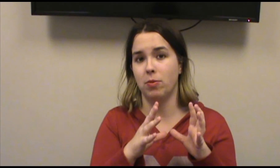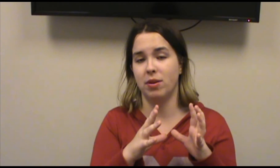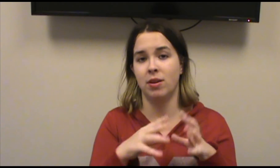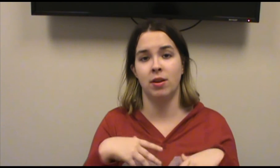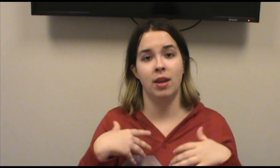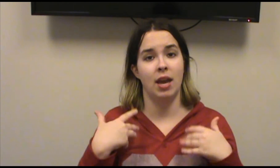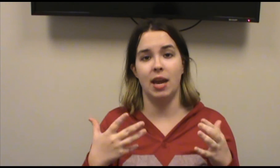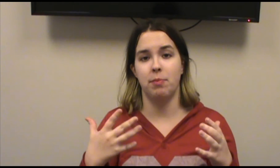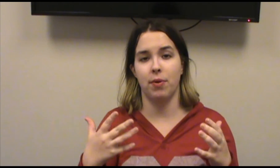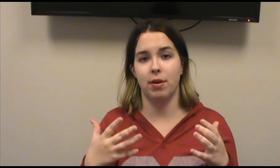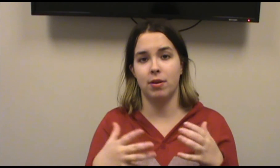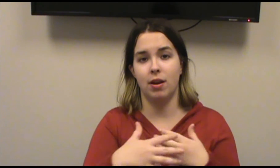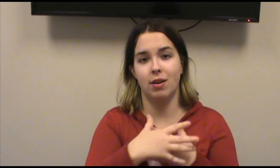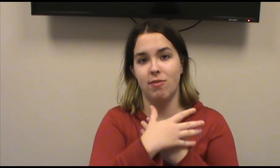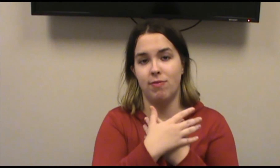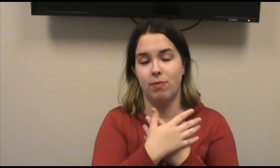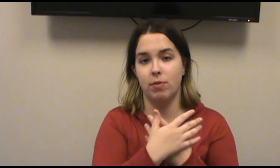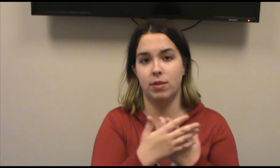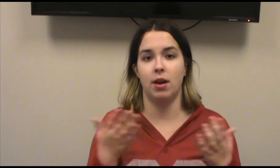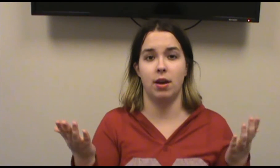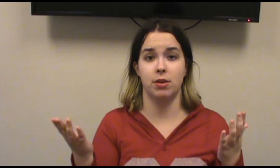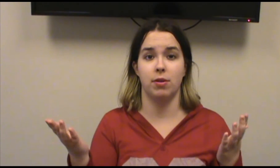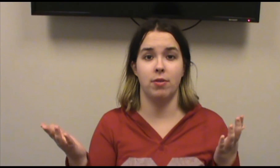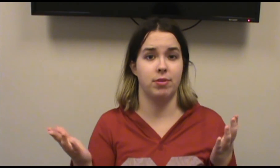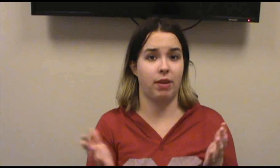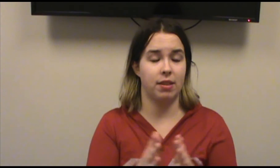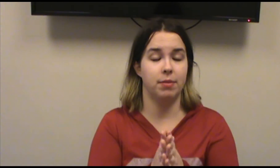emperor of the underground of Gotham.